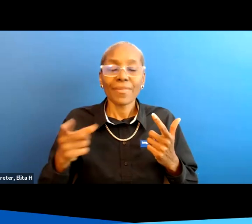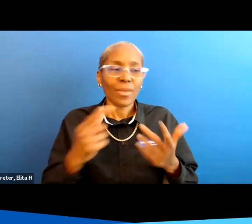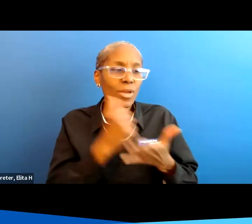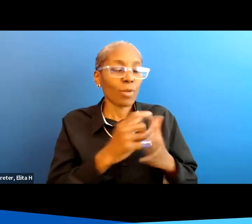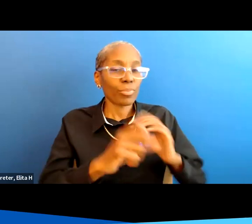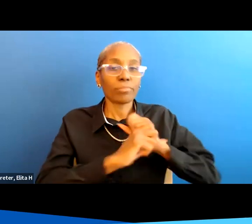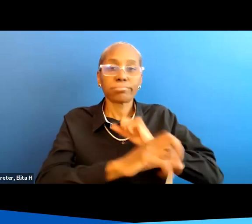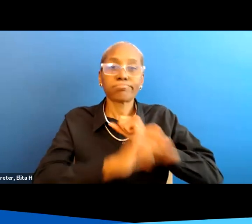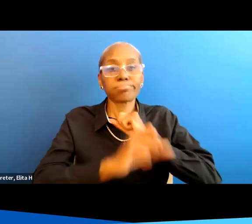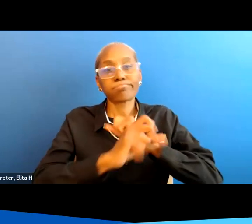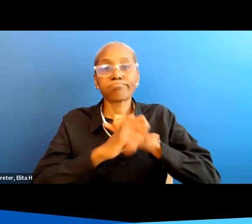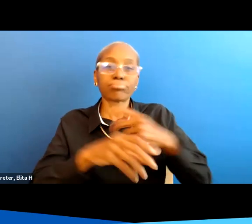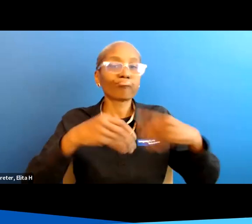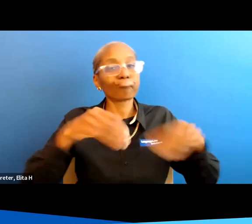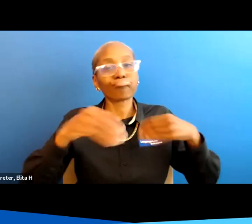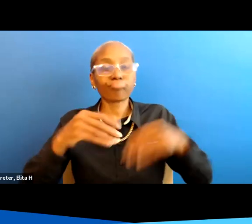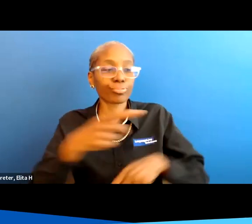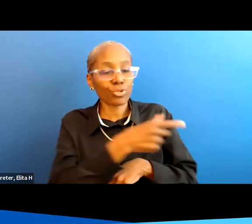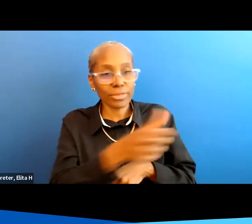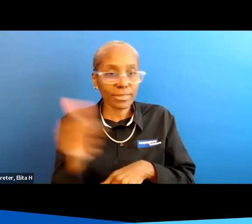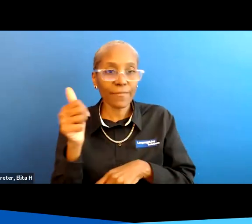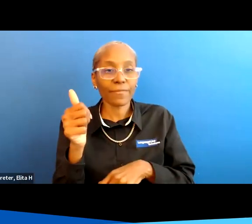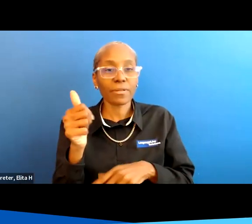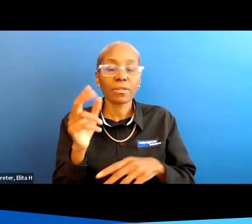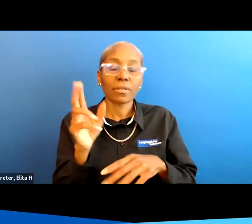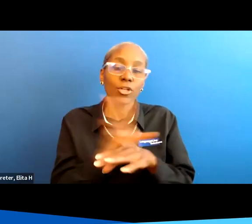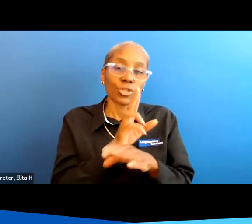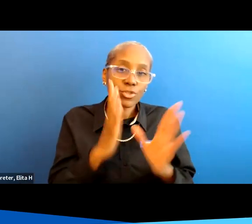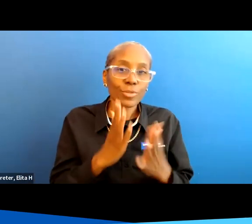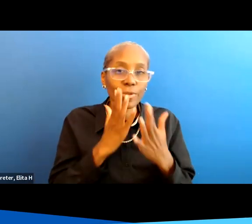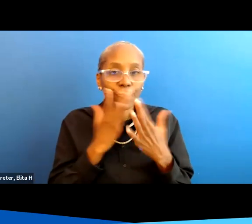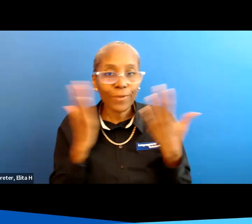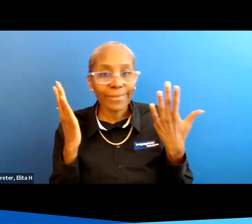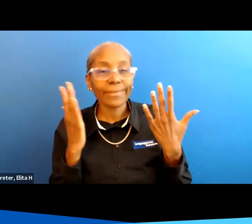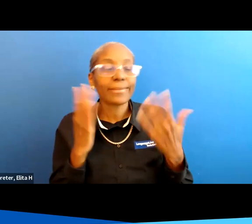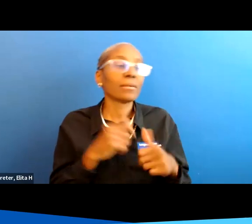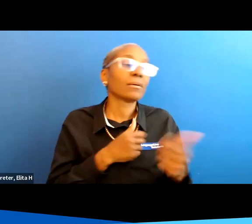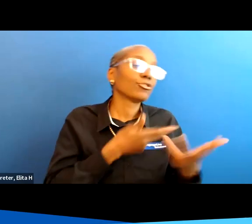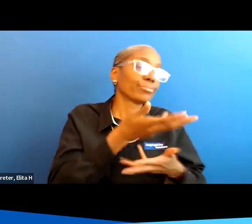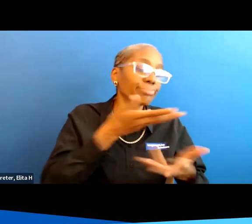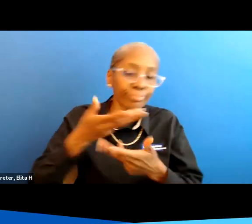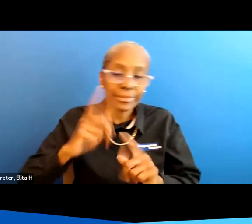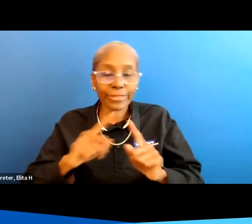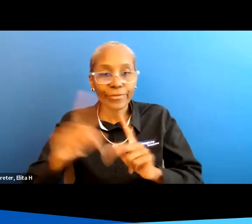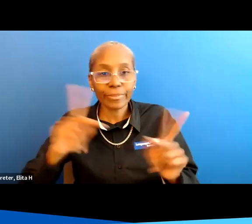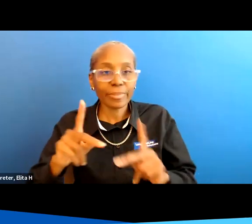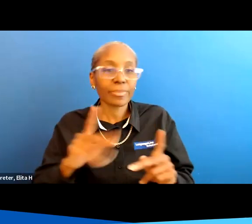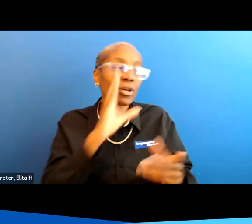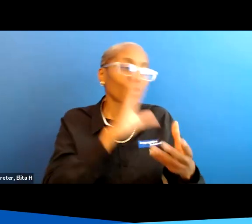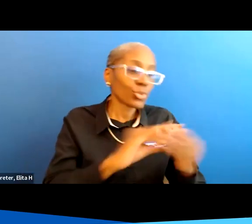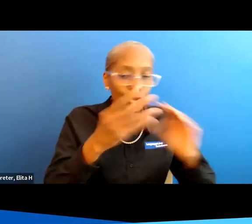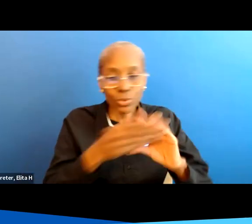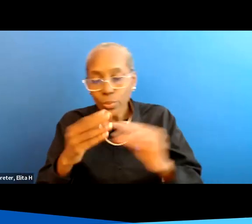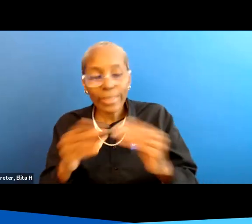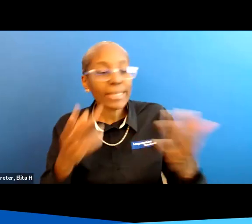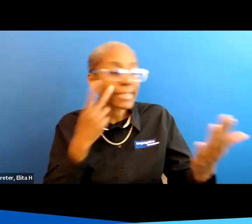yourself um that's consumer friendly that speaks to different people that you know they'll see your story and maybe